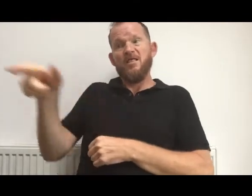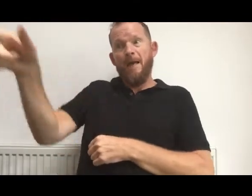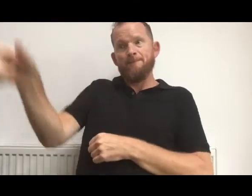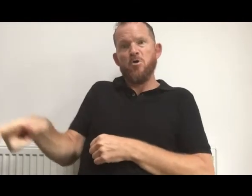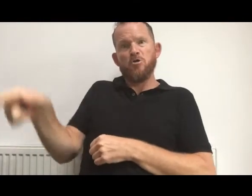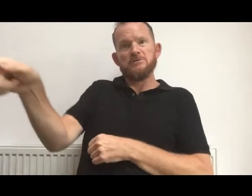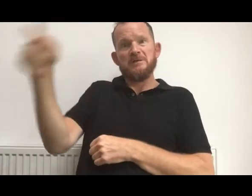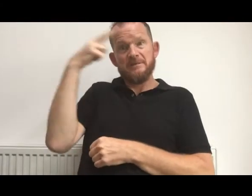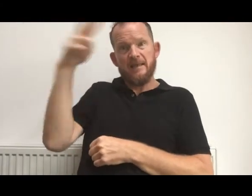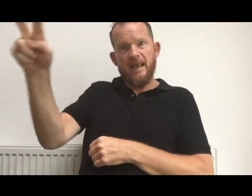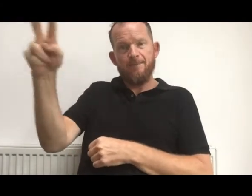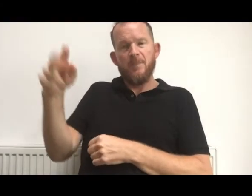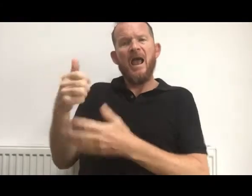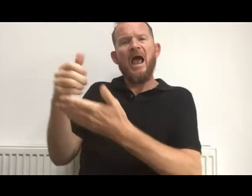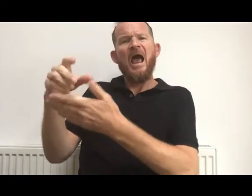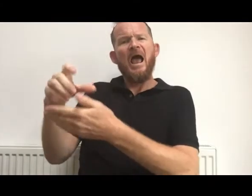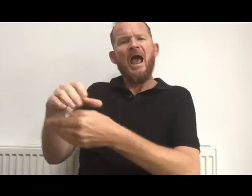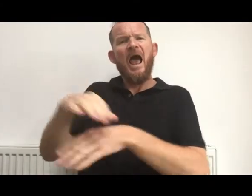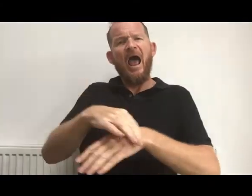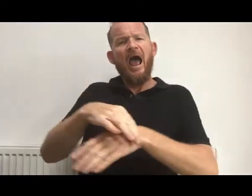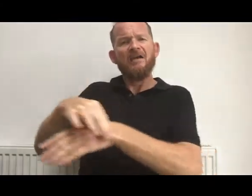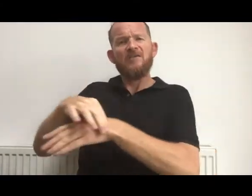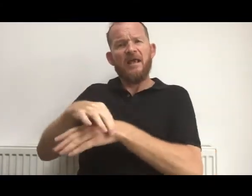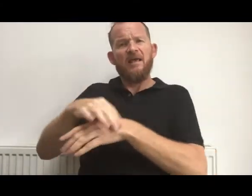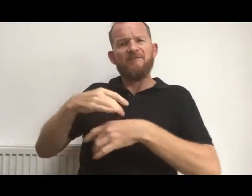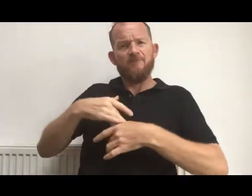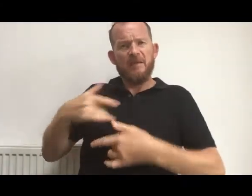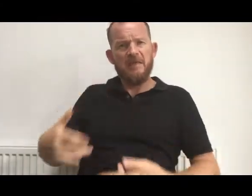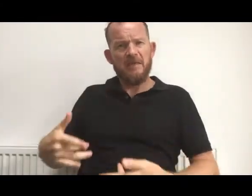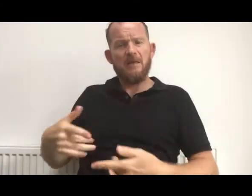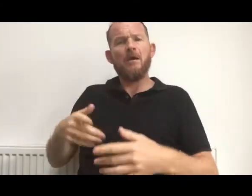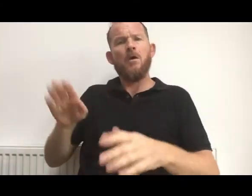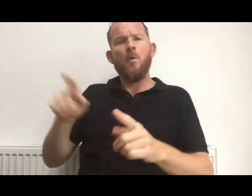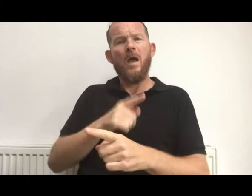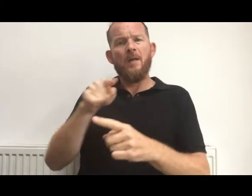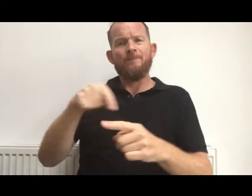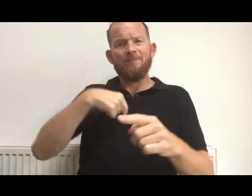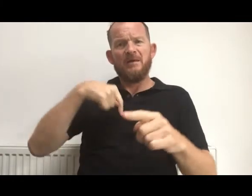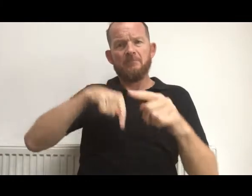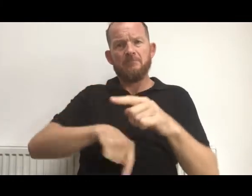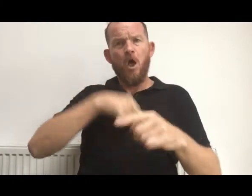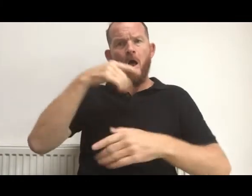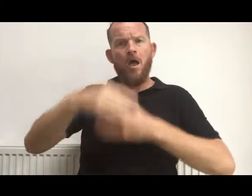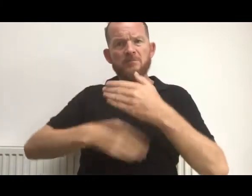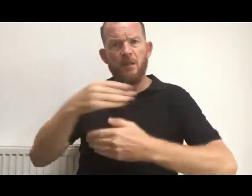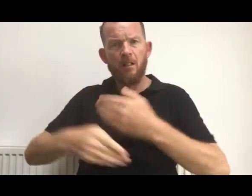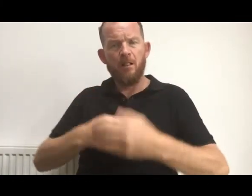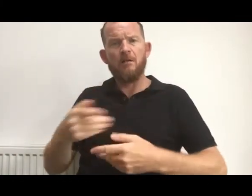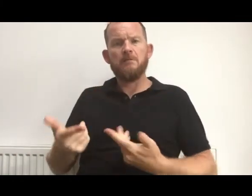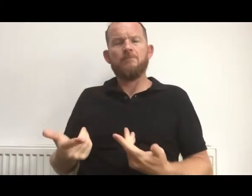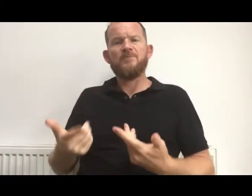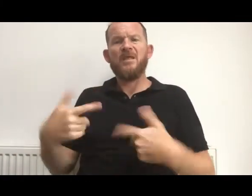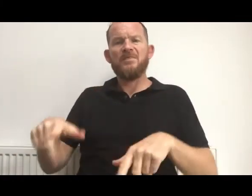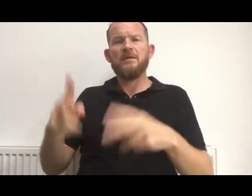Advocating on my behalf during my hospital stay, in brackets, and name. For I